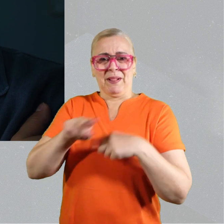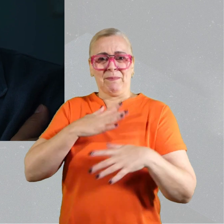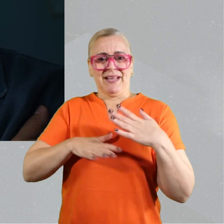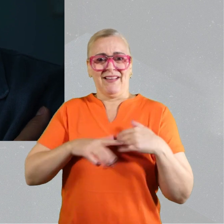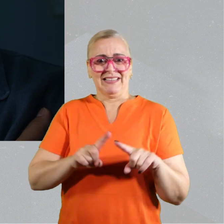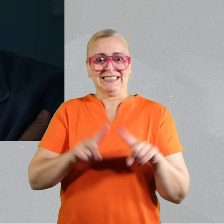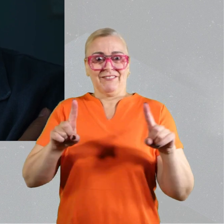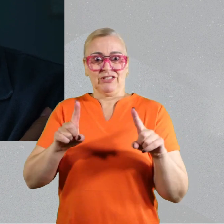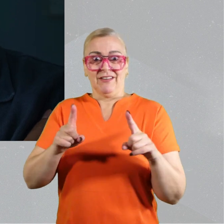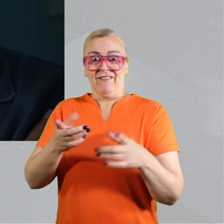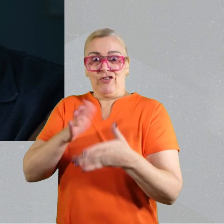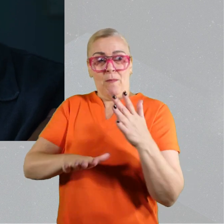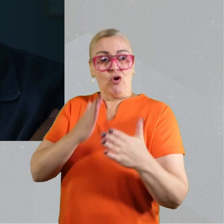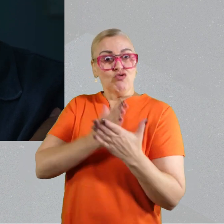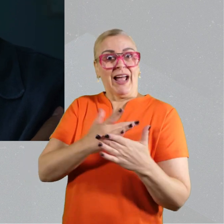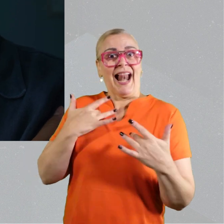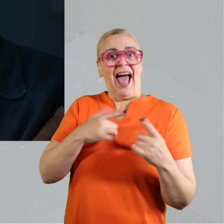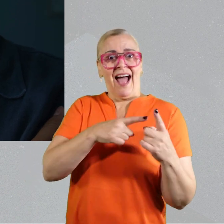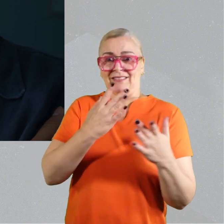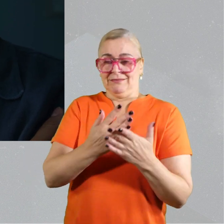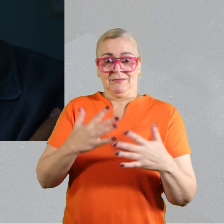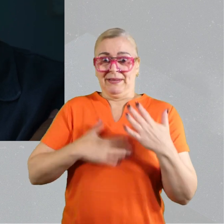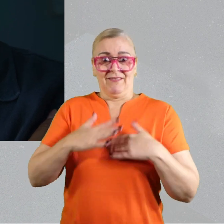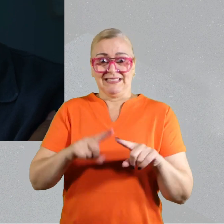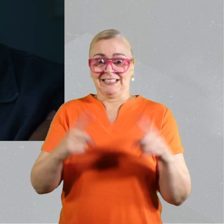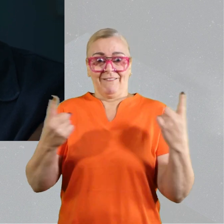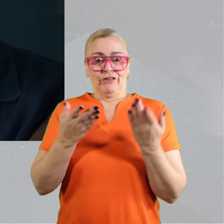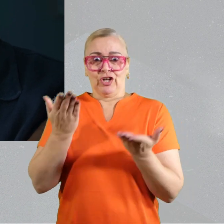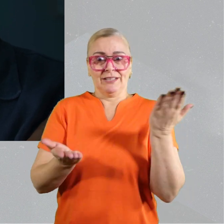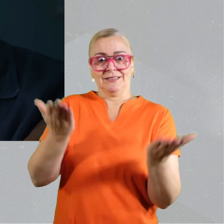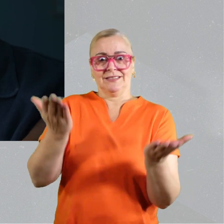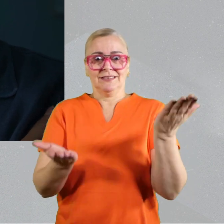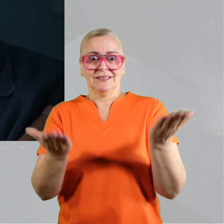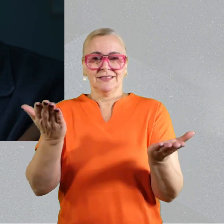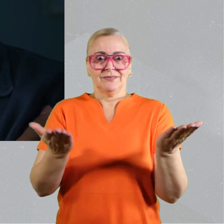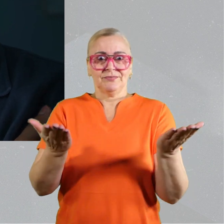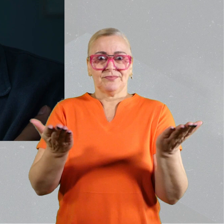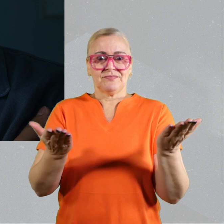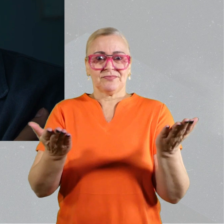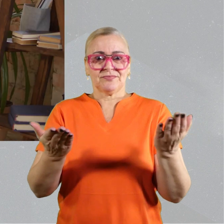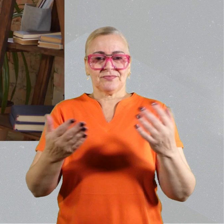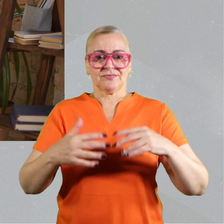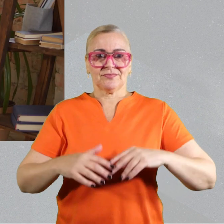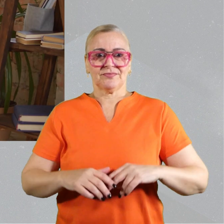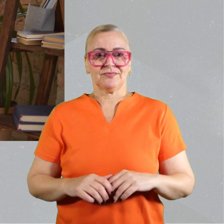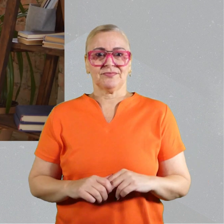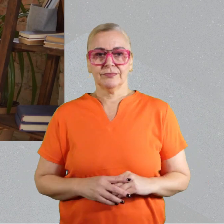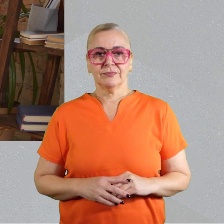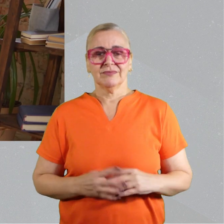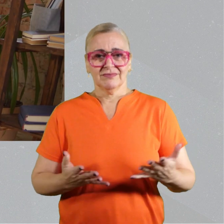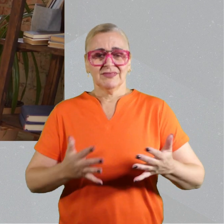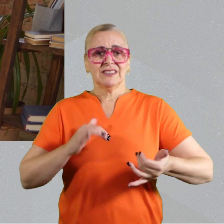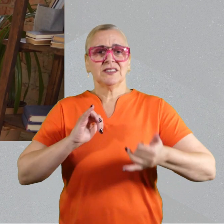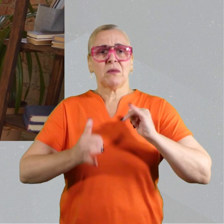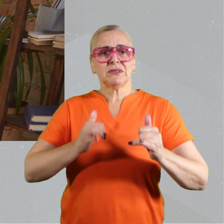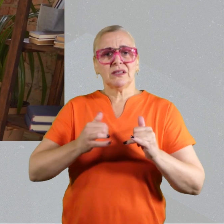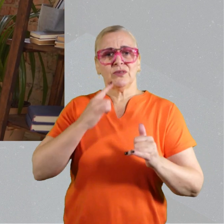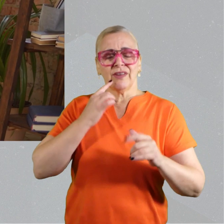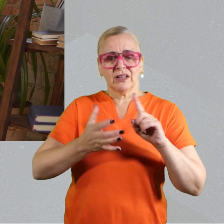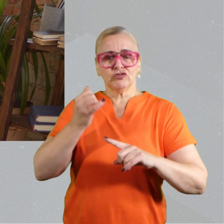a very strictly controlled trial, people behave differently than they do in real life. So then sometimes what you find in